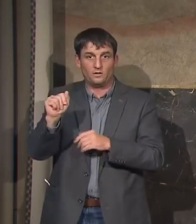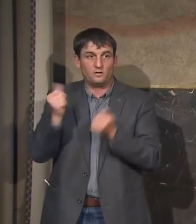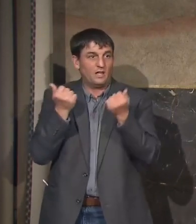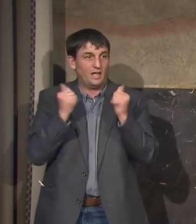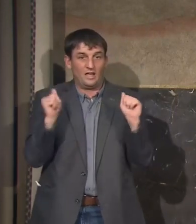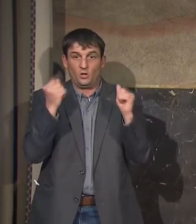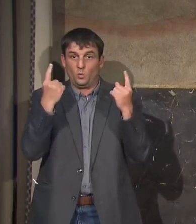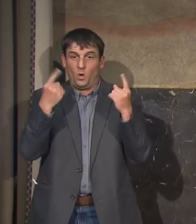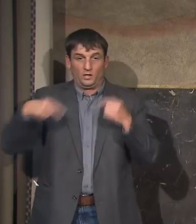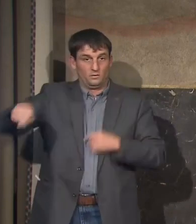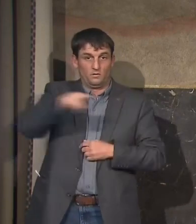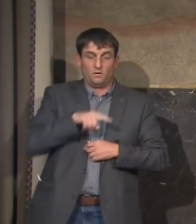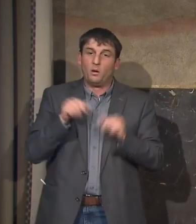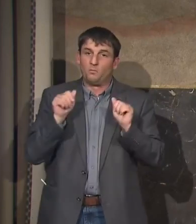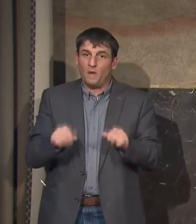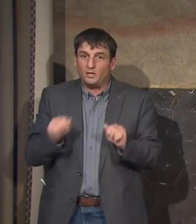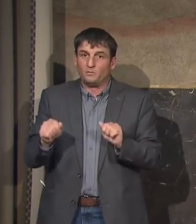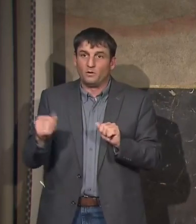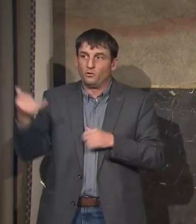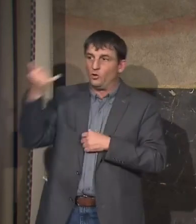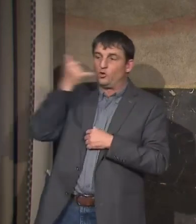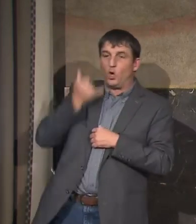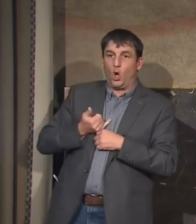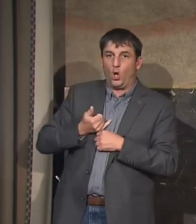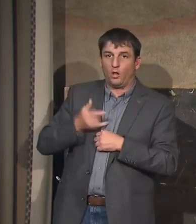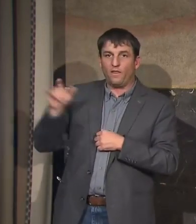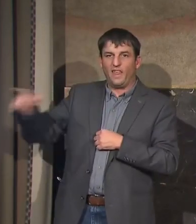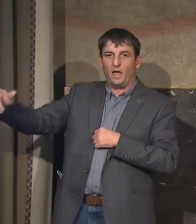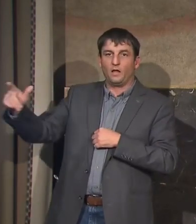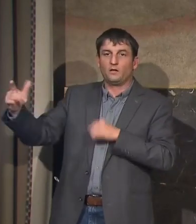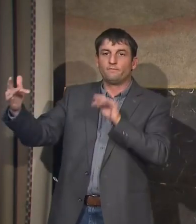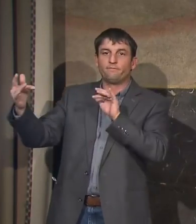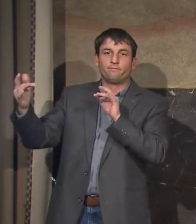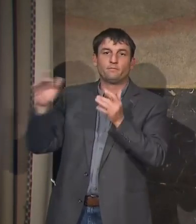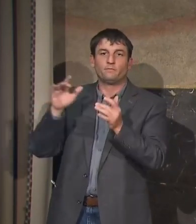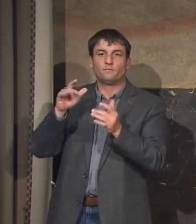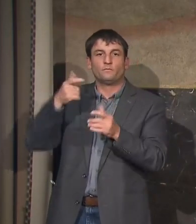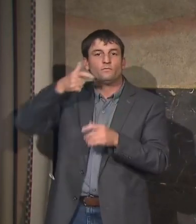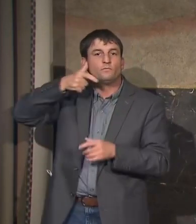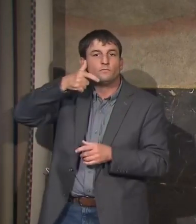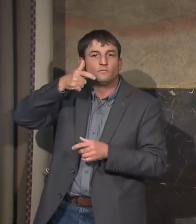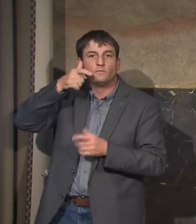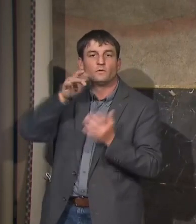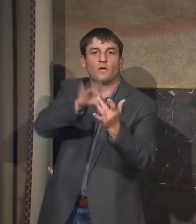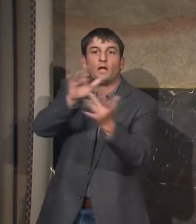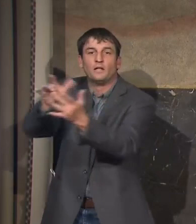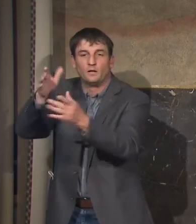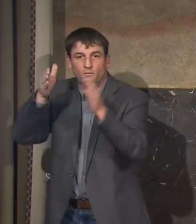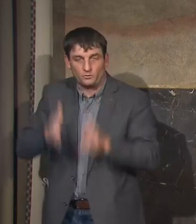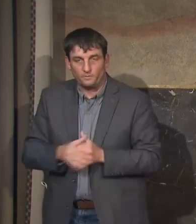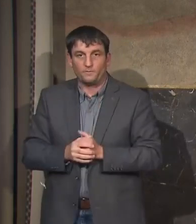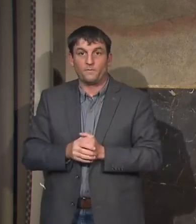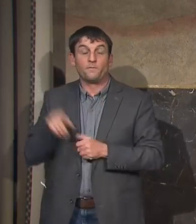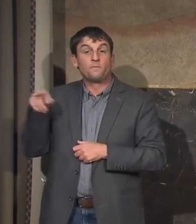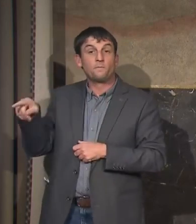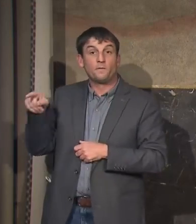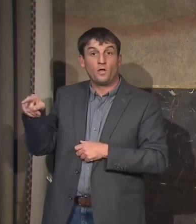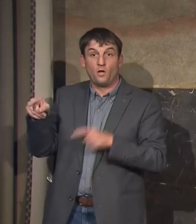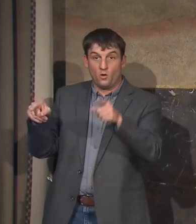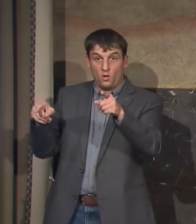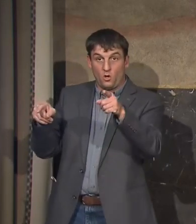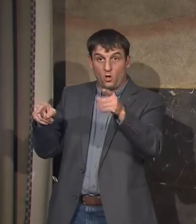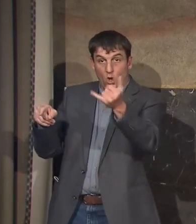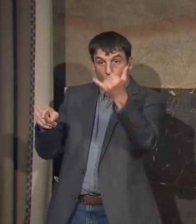can receive a call from a contact tracer. It's important that if you do receive such a call that you